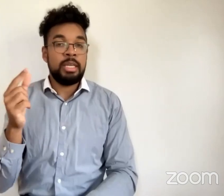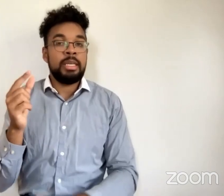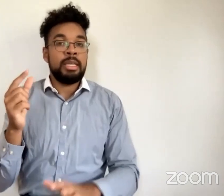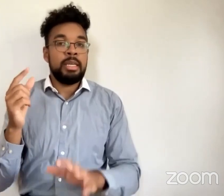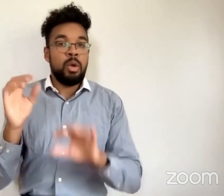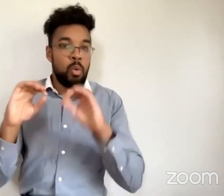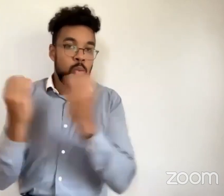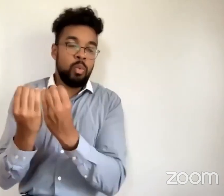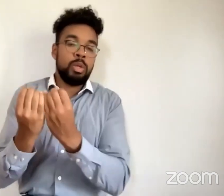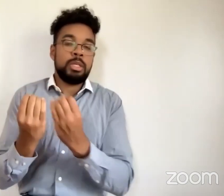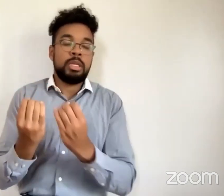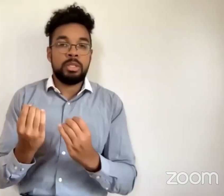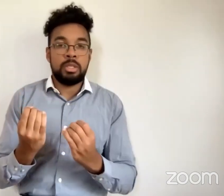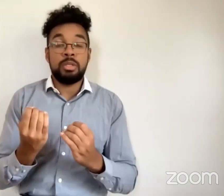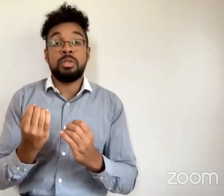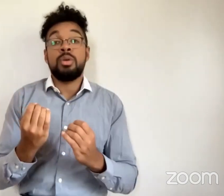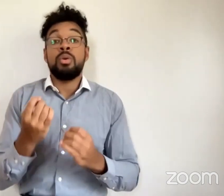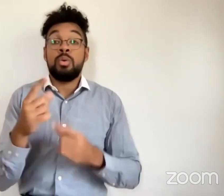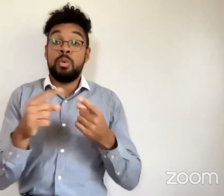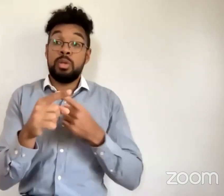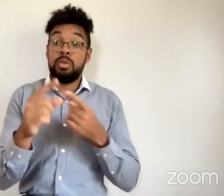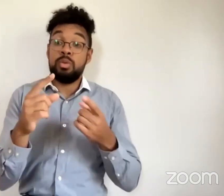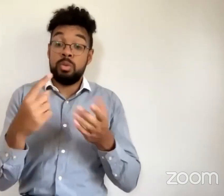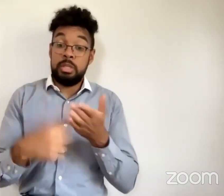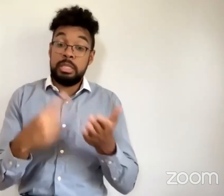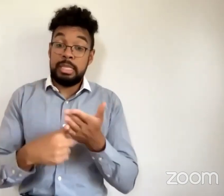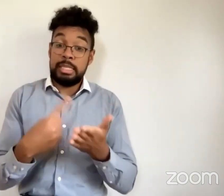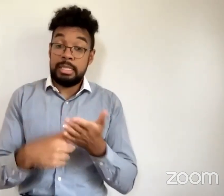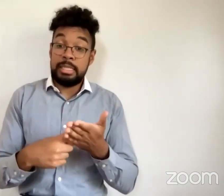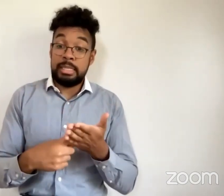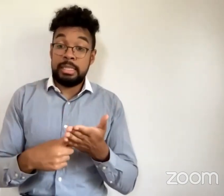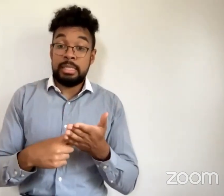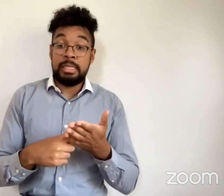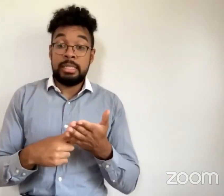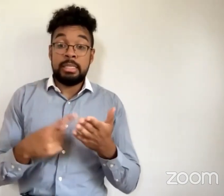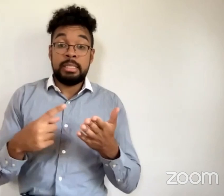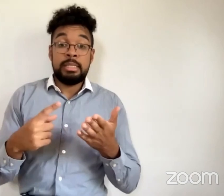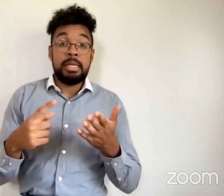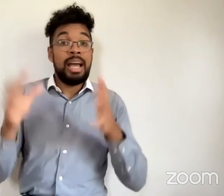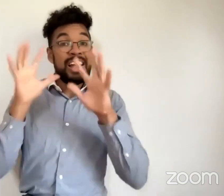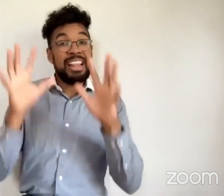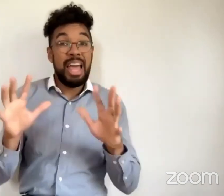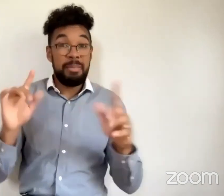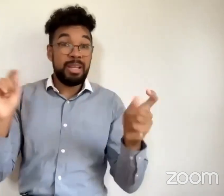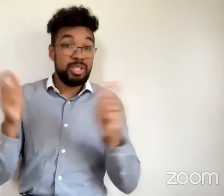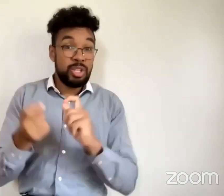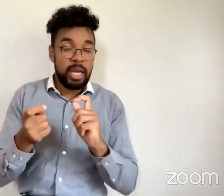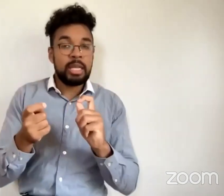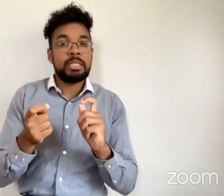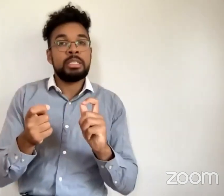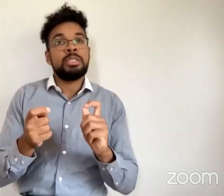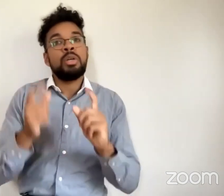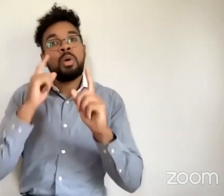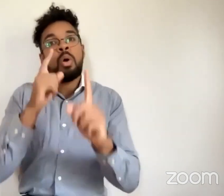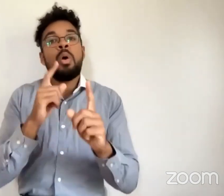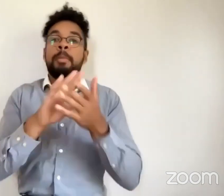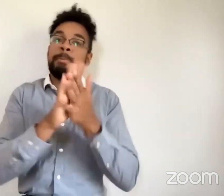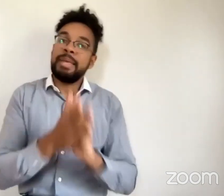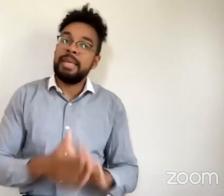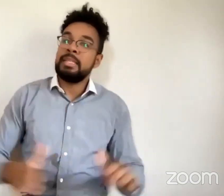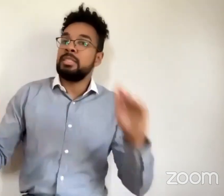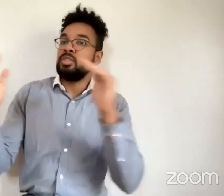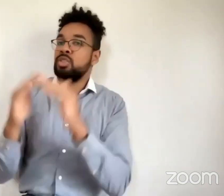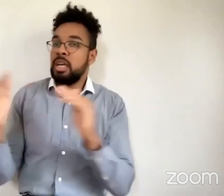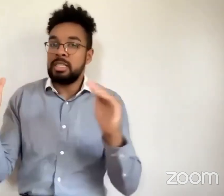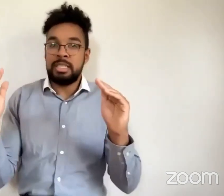um climate change you're talking about peace justice strong institutions strong networks that is exactly